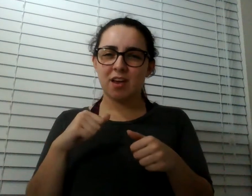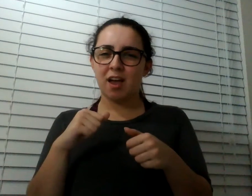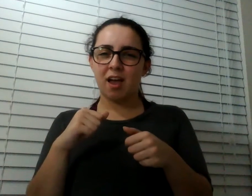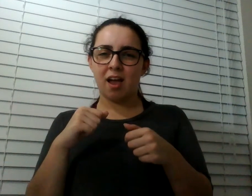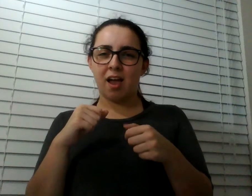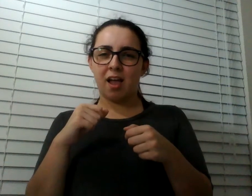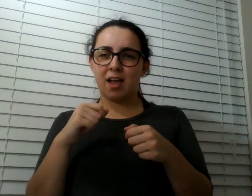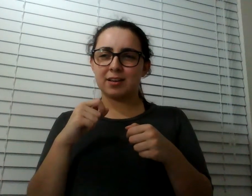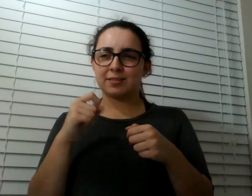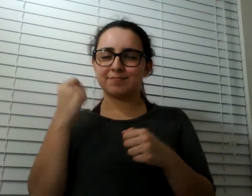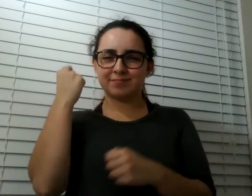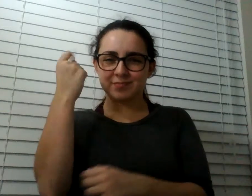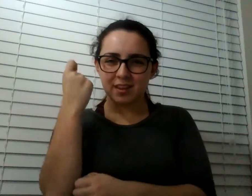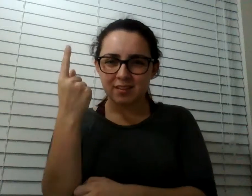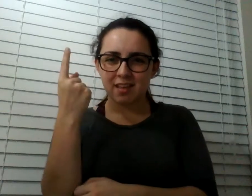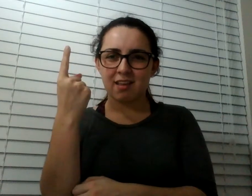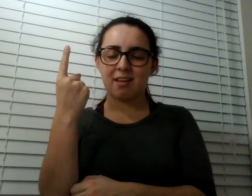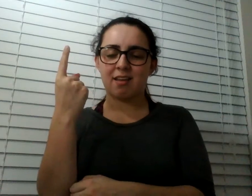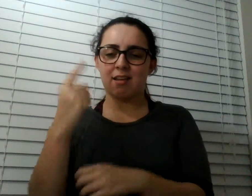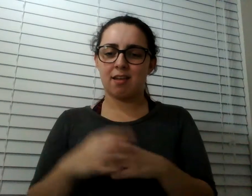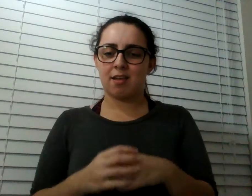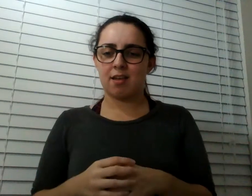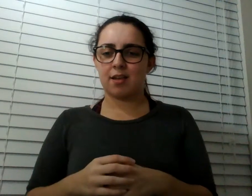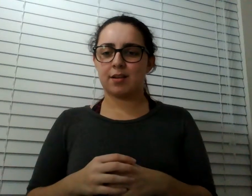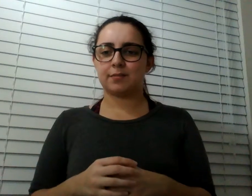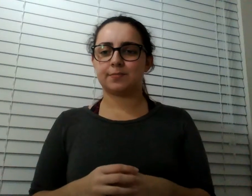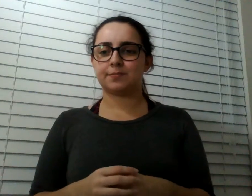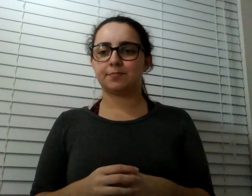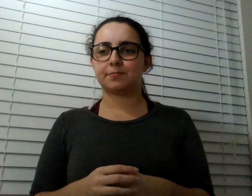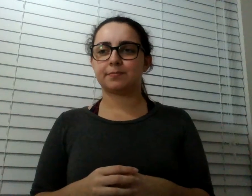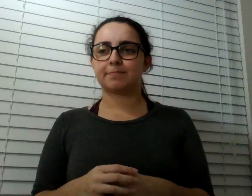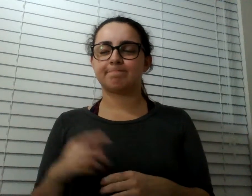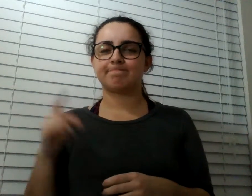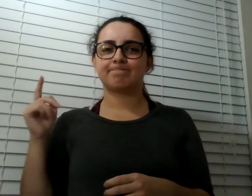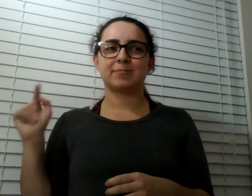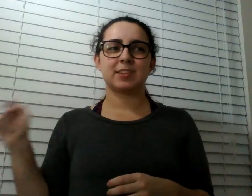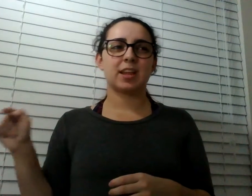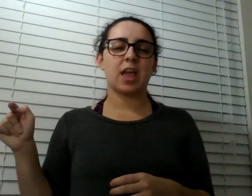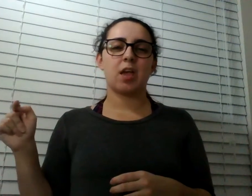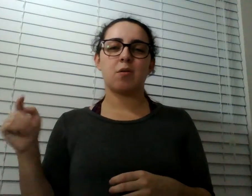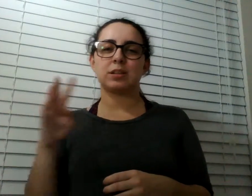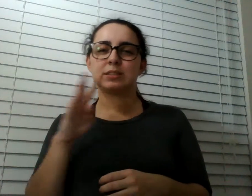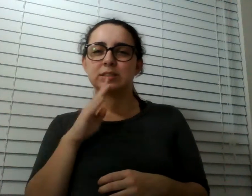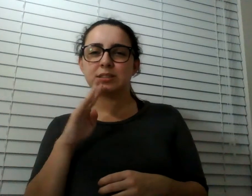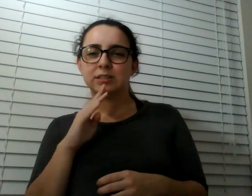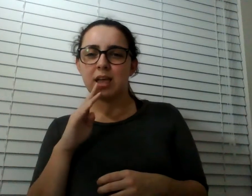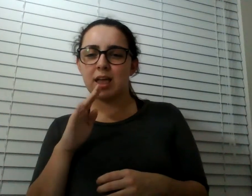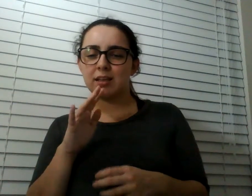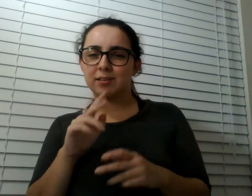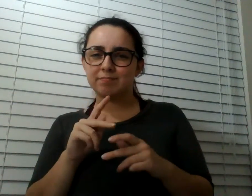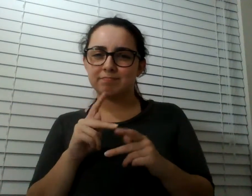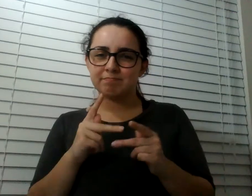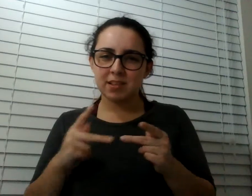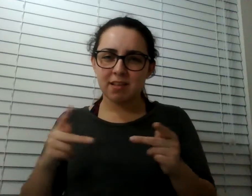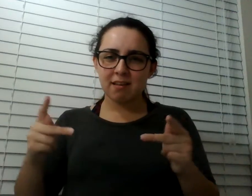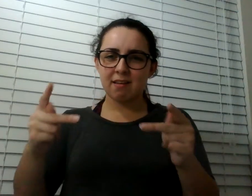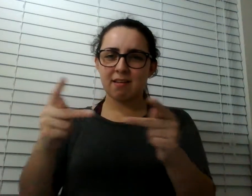And Craig just kept talking to me, like, not actually about the seed jar, but about the place. This is where I remember Reagan